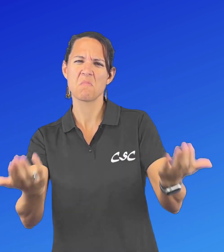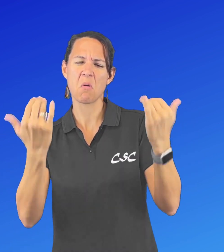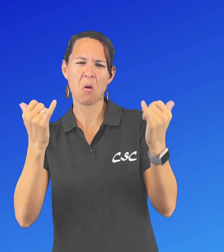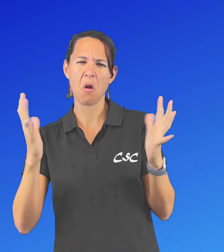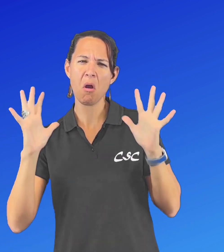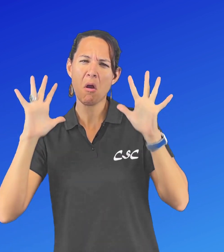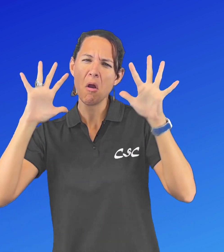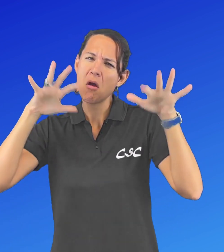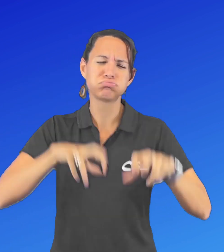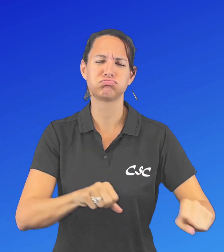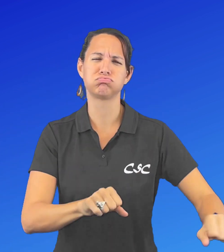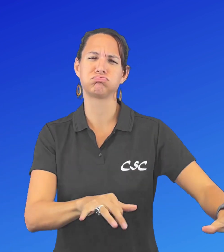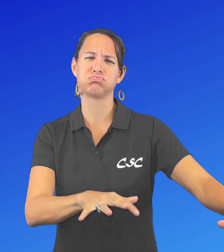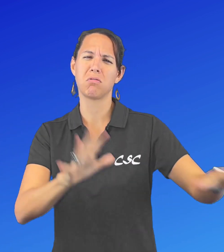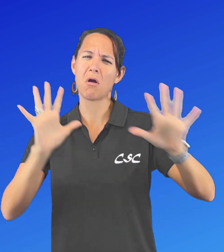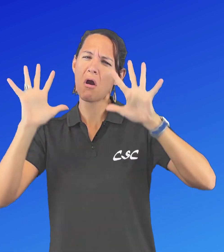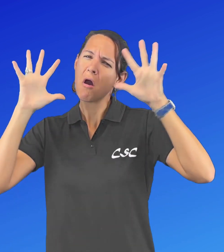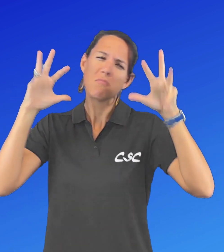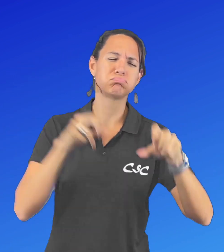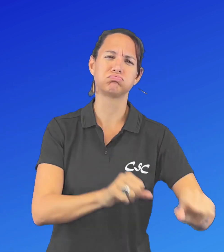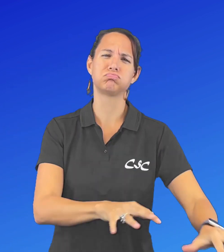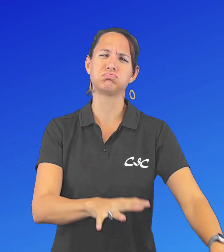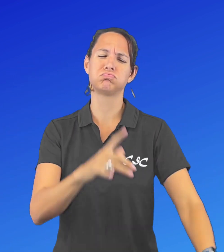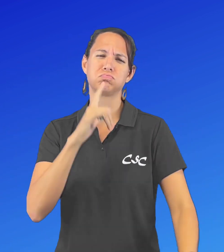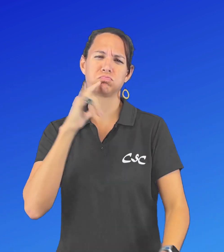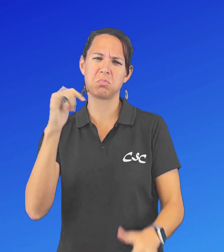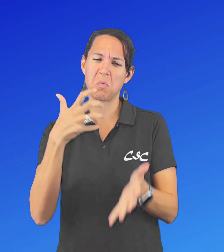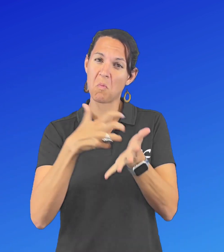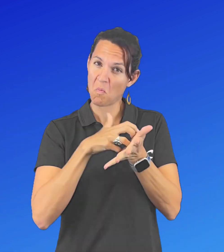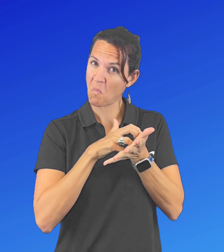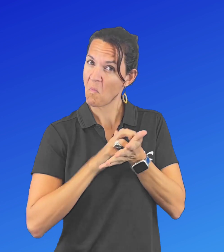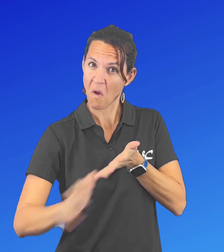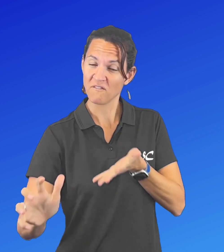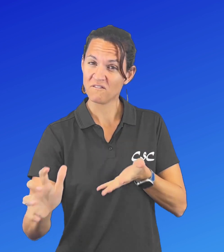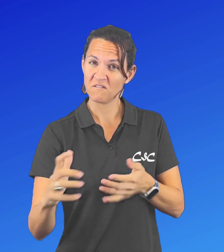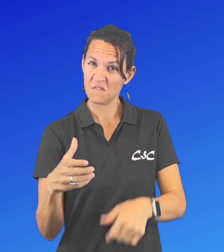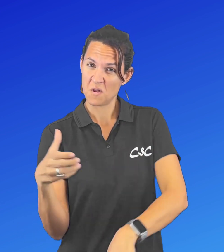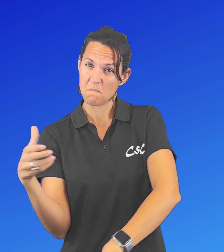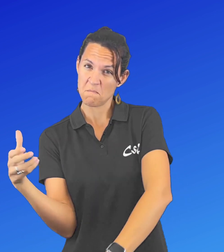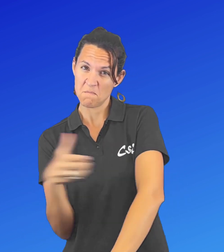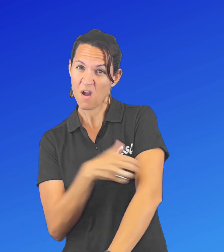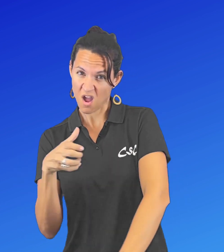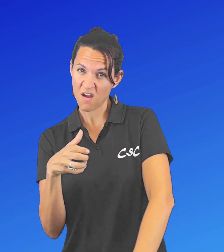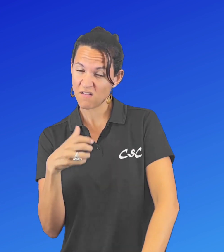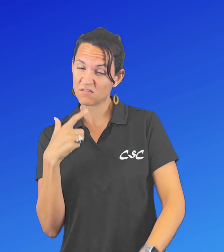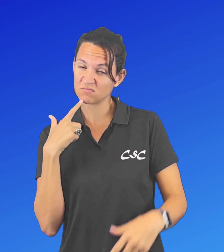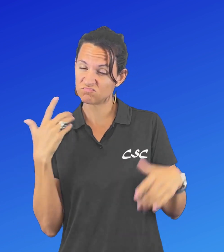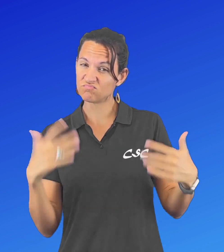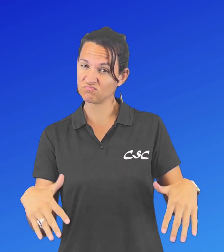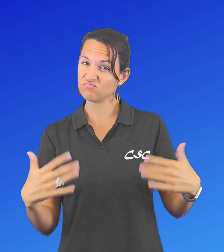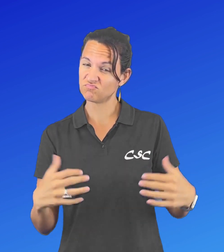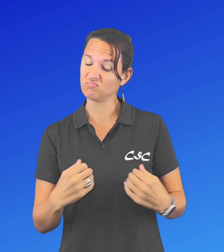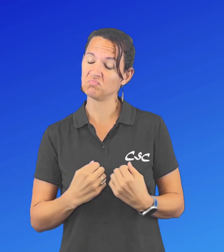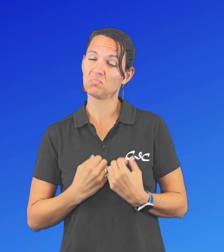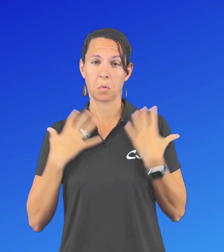after another. They were rough and powerful. The mana of nature is